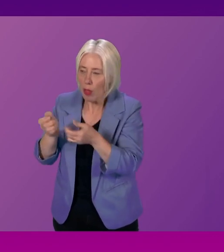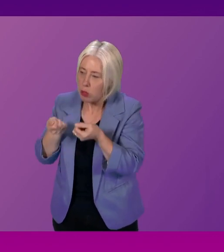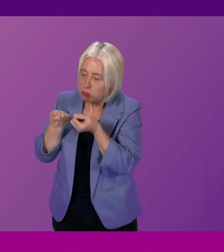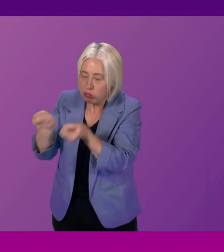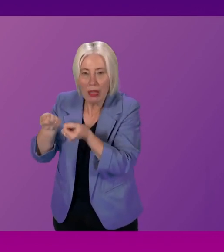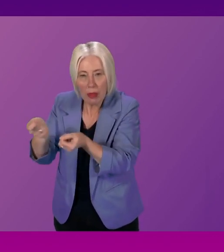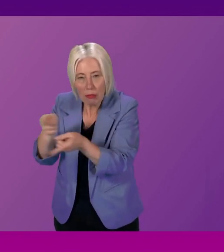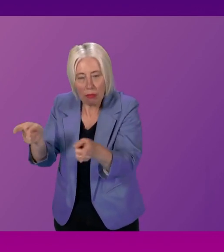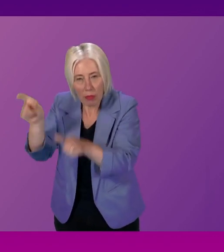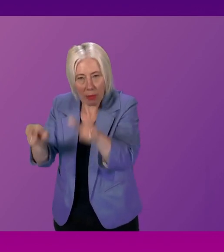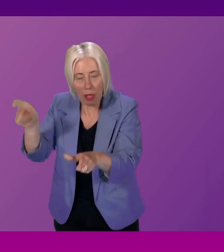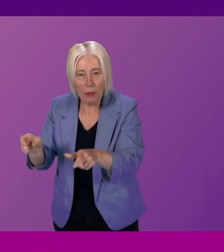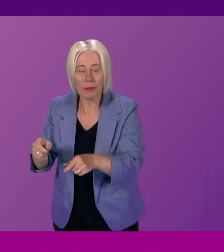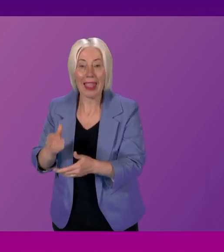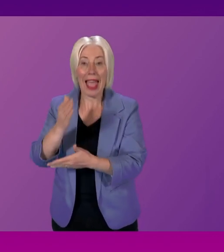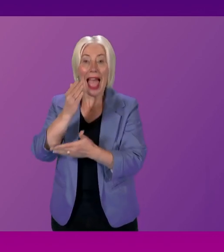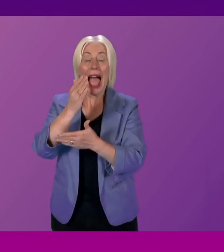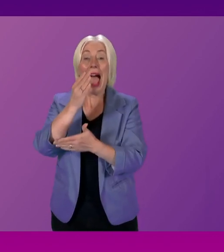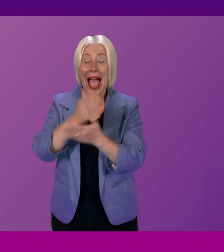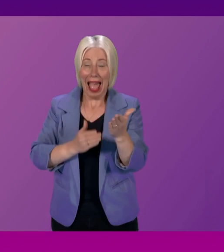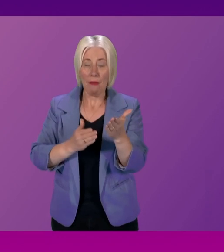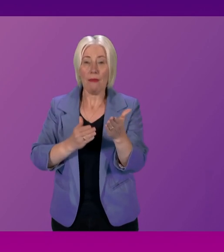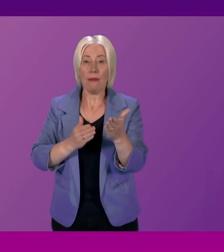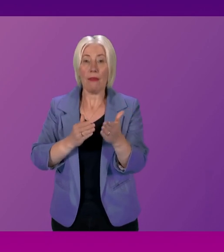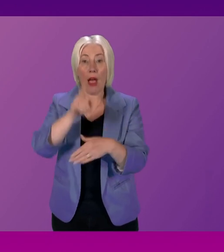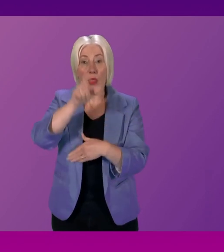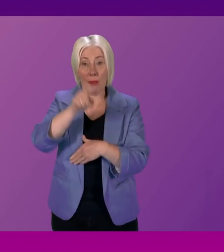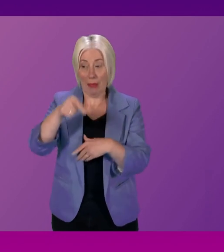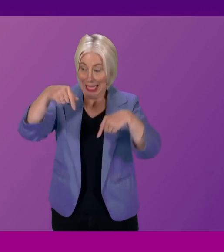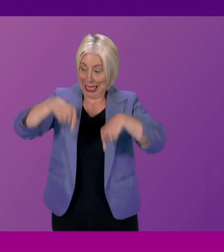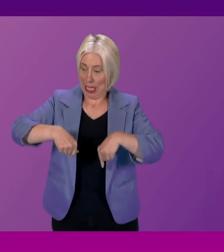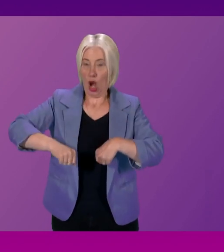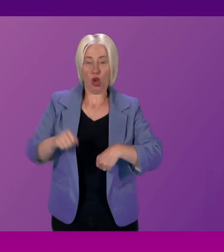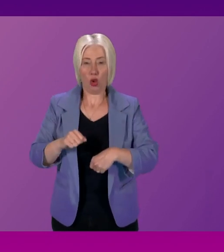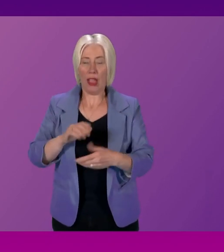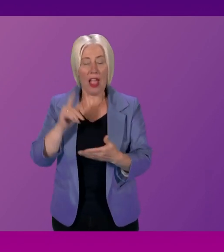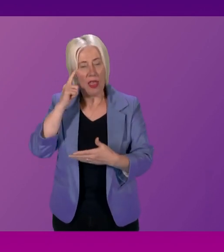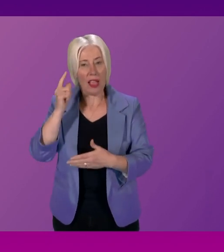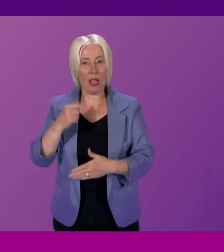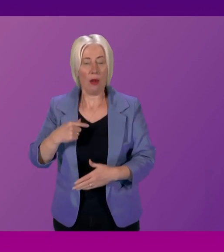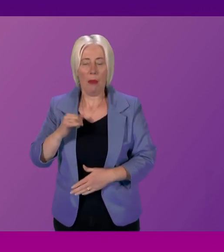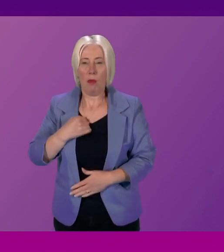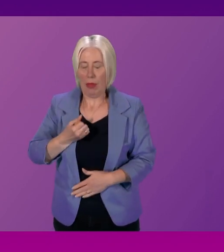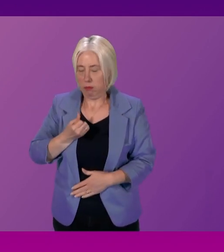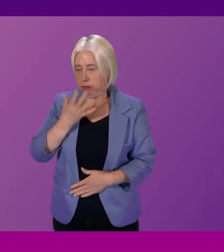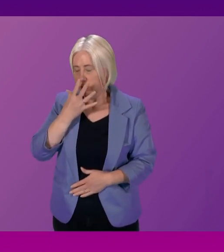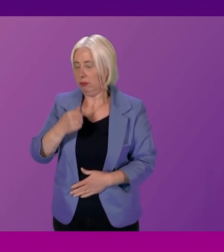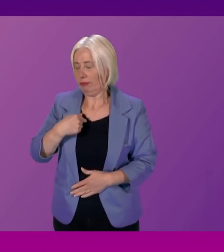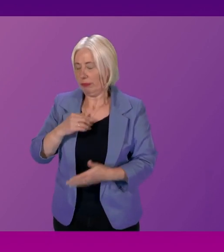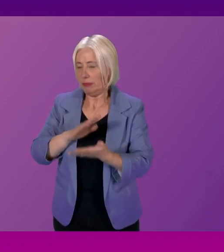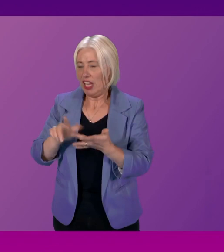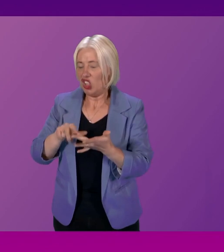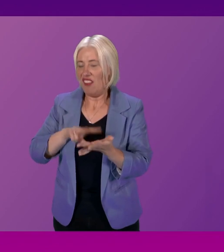Almost half of the population in Scotland would be ashamed to tell other people that they were HIV